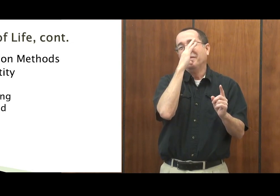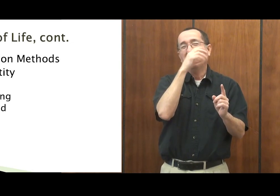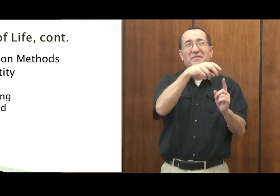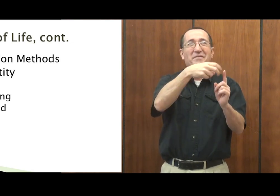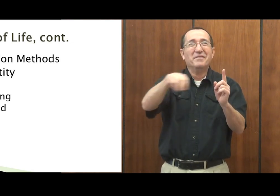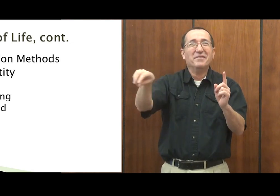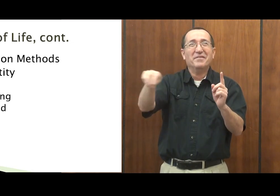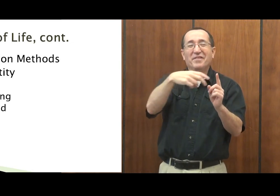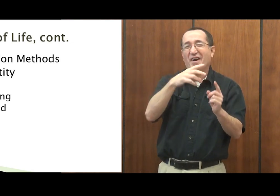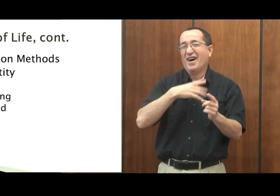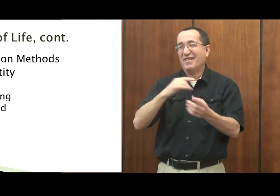skilled to go back and forth.